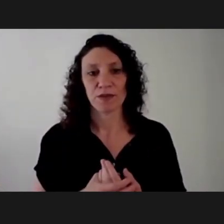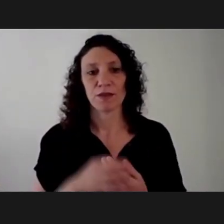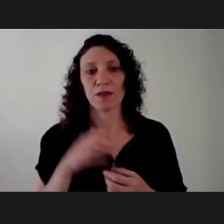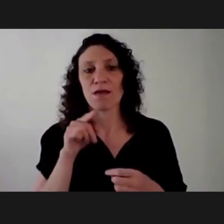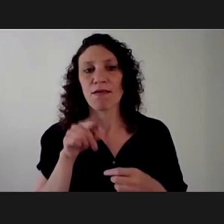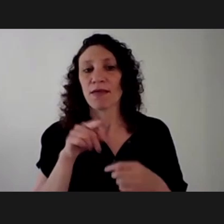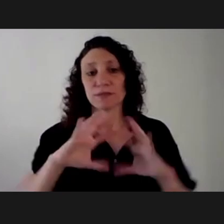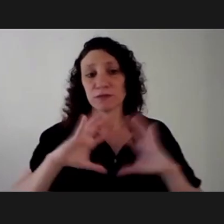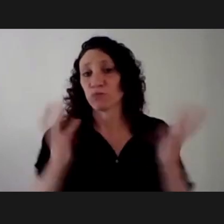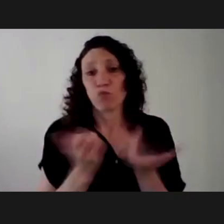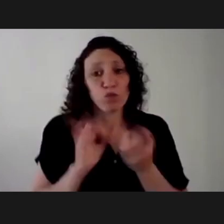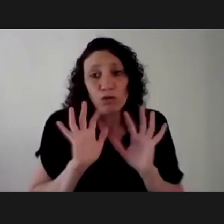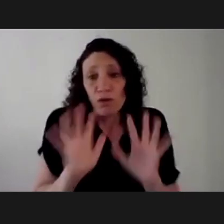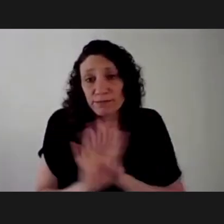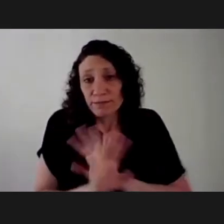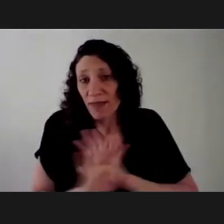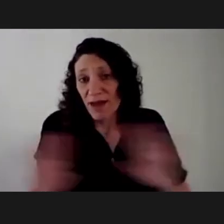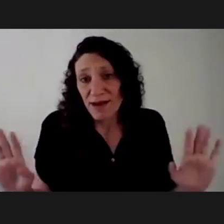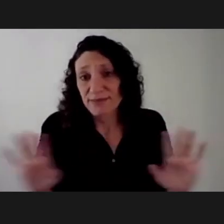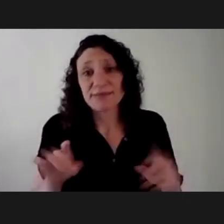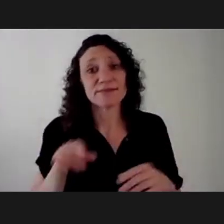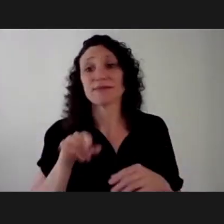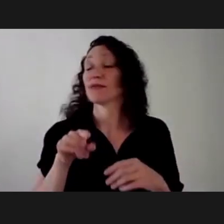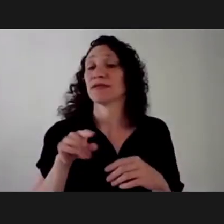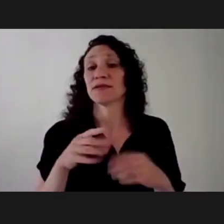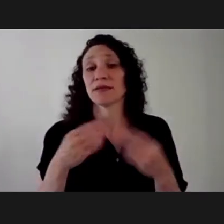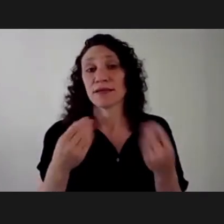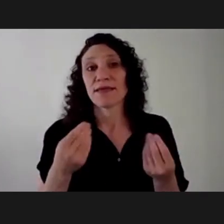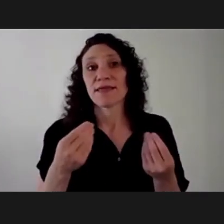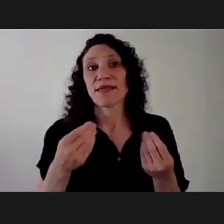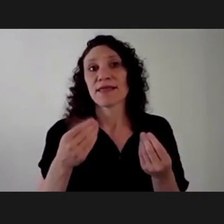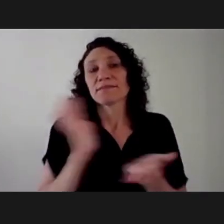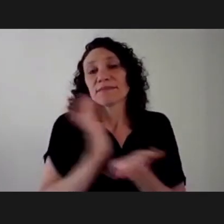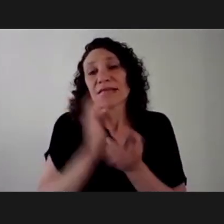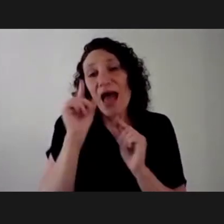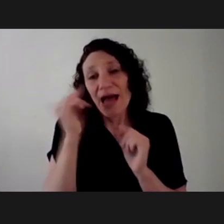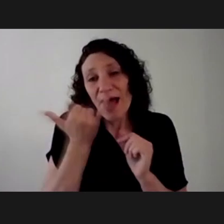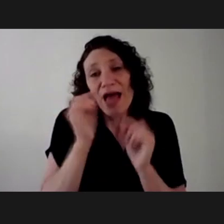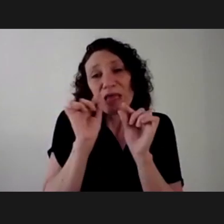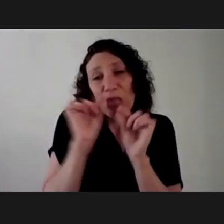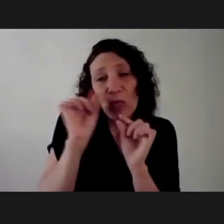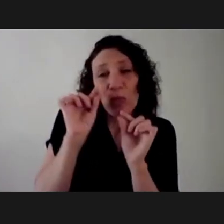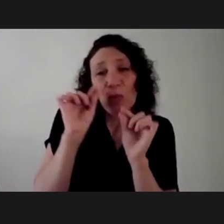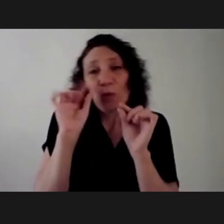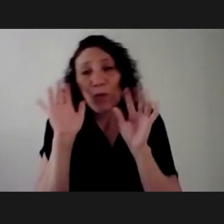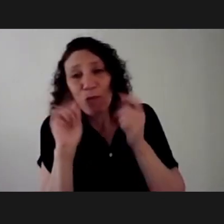This is our world, writes Virginia Woolf, enlightened by growing